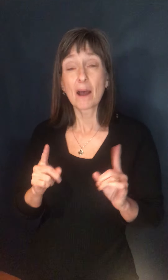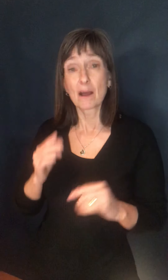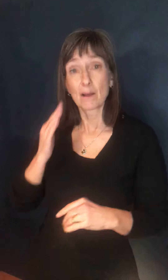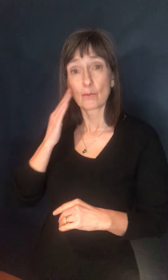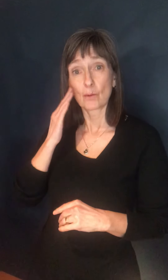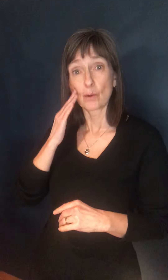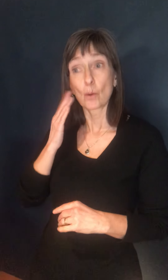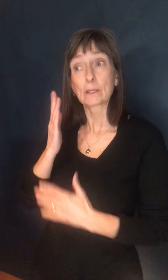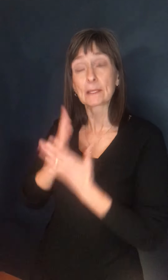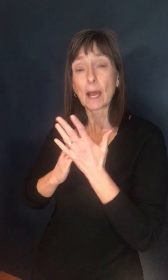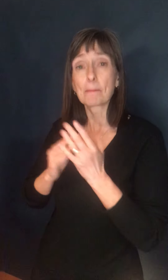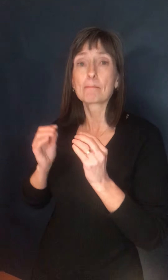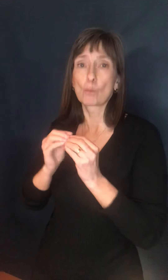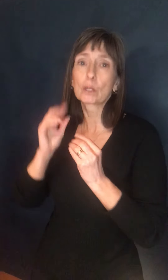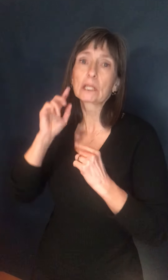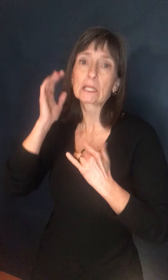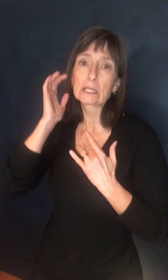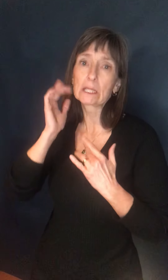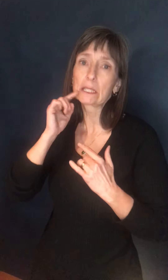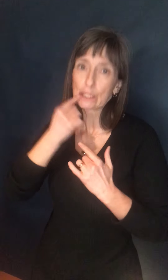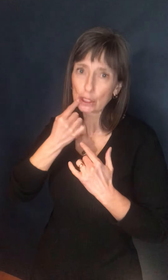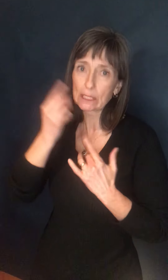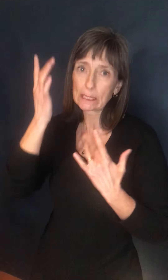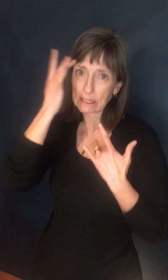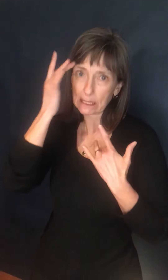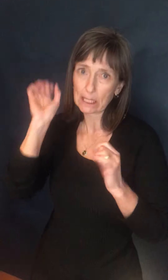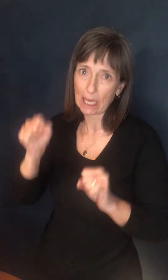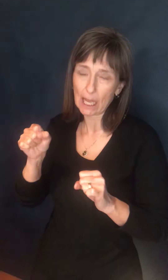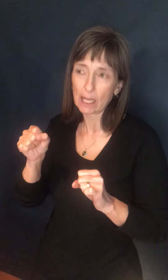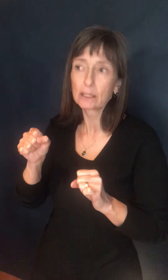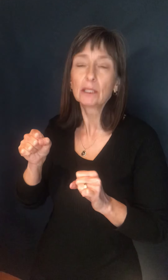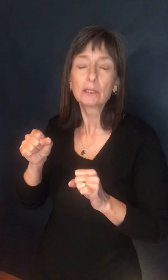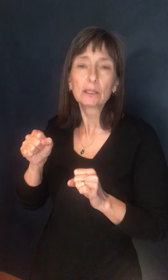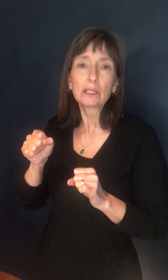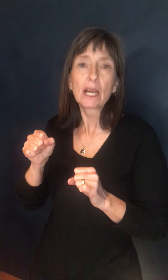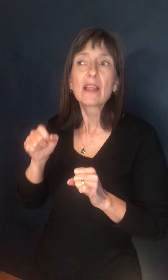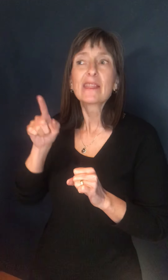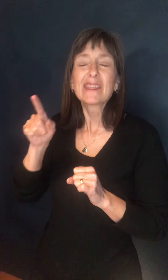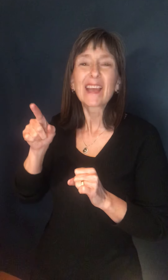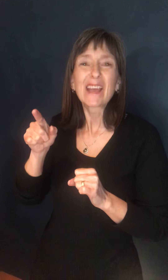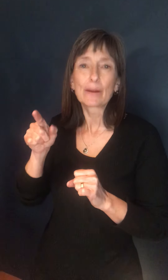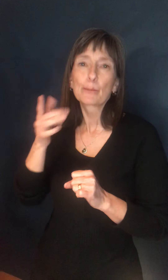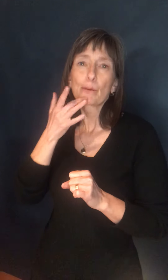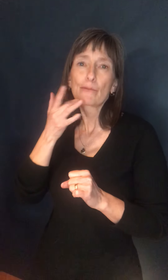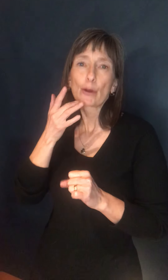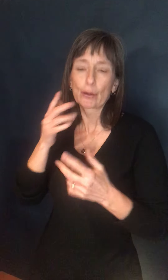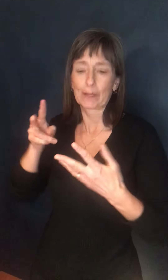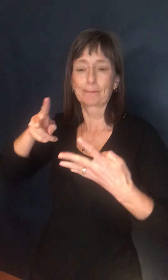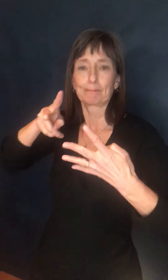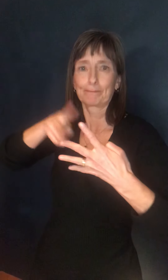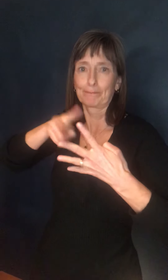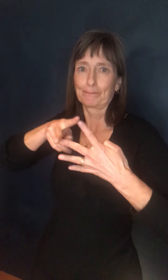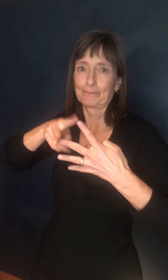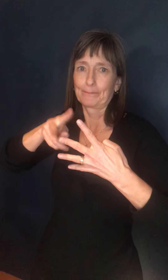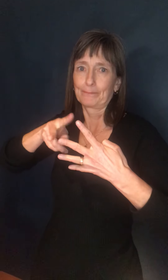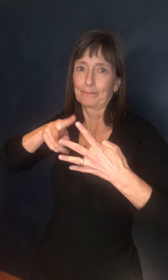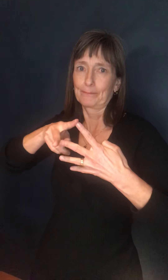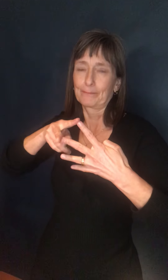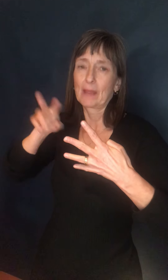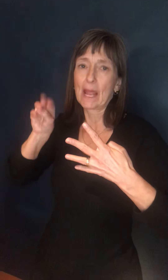severe disease, um, it is more appropriate for them to receive an mRNA vaccine. And so, um, you know, we are,